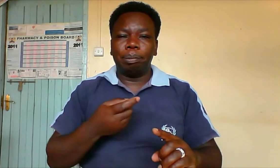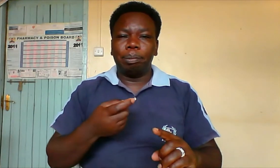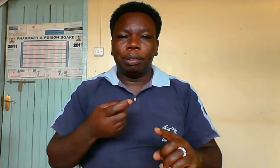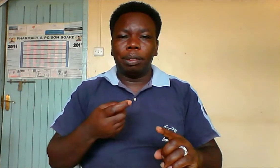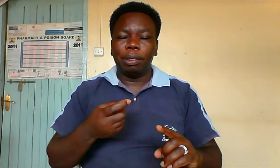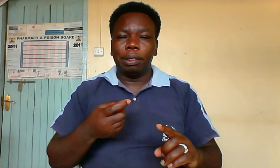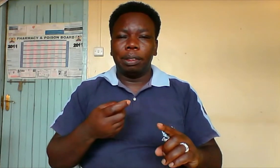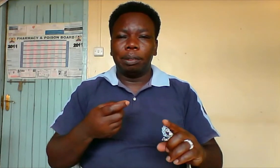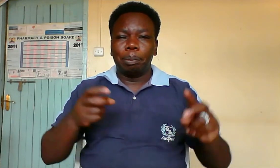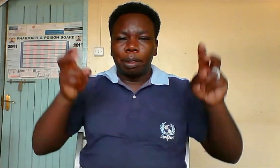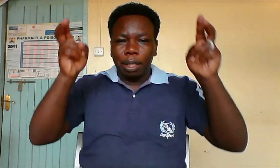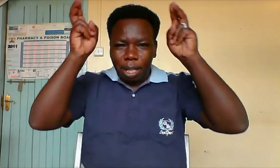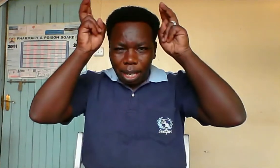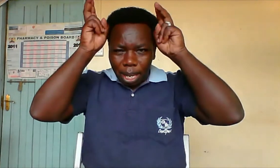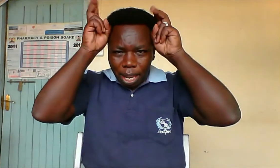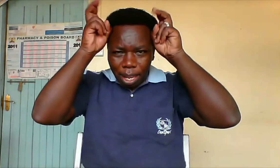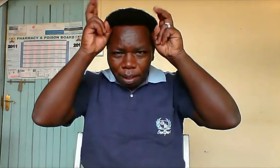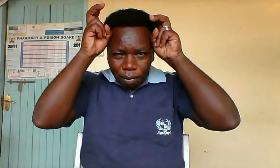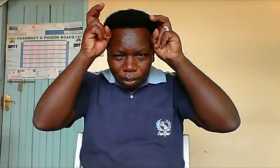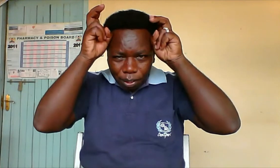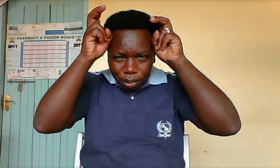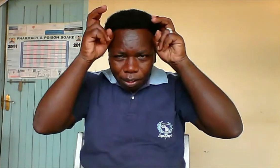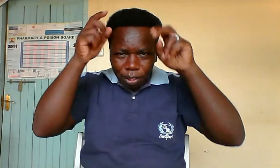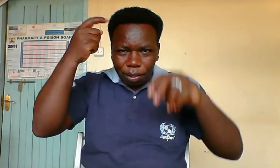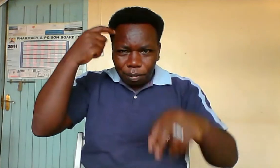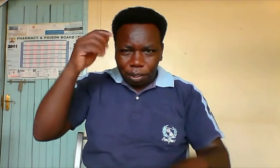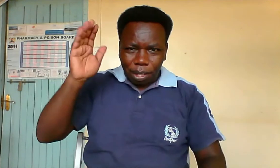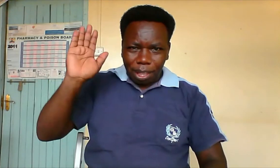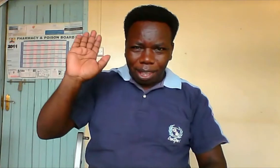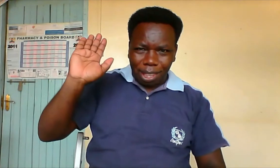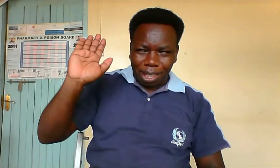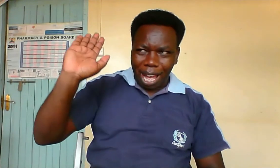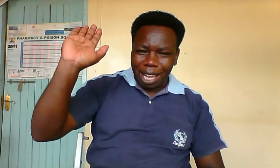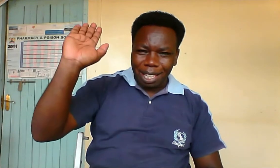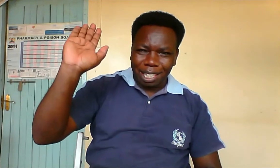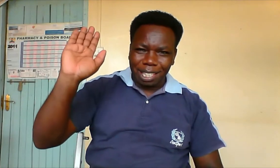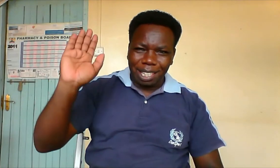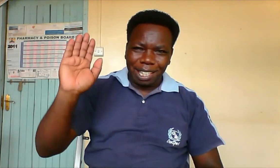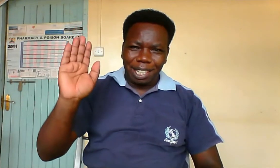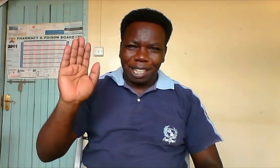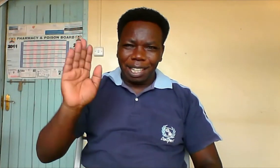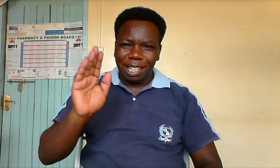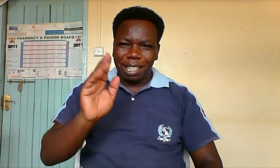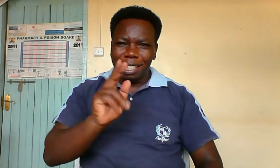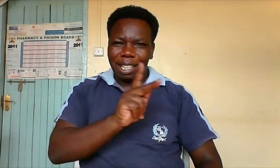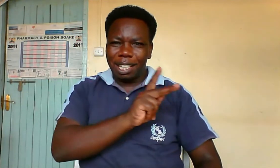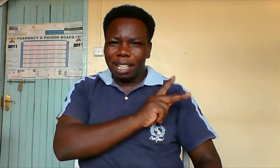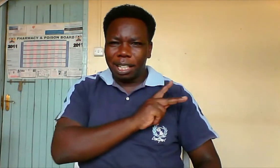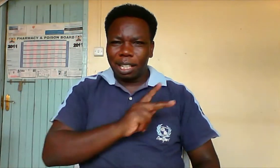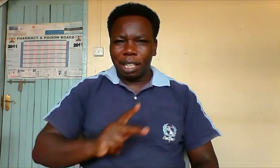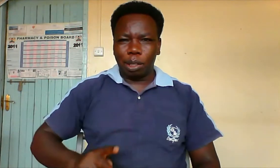evil. For thine is the kingdom,